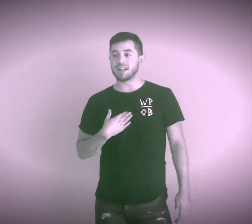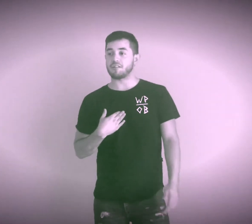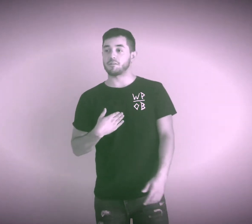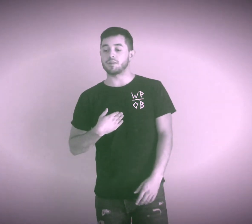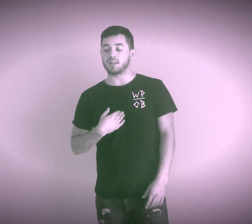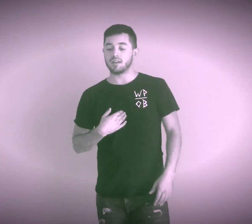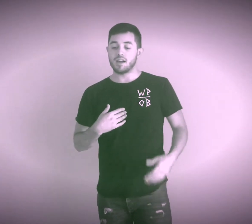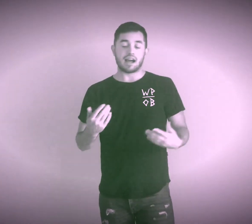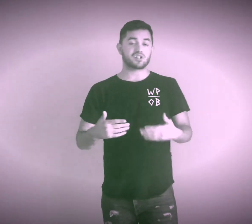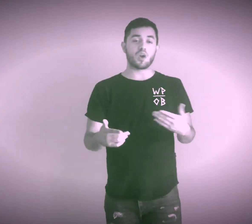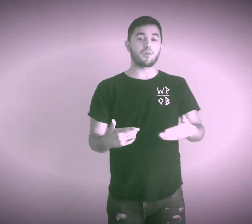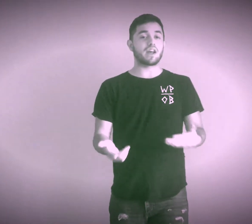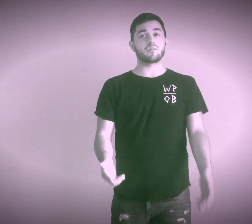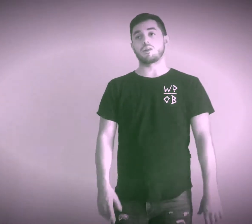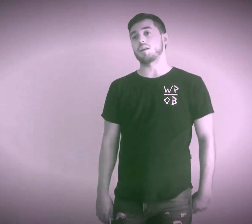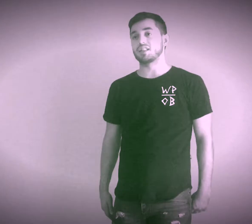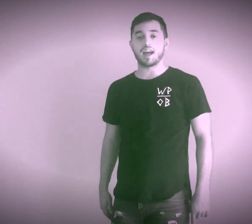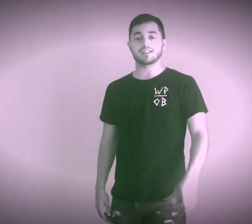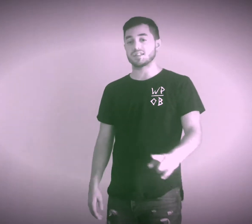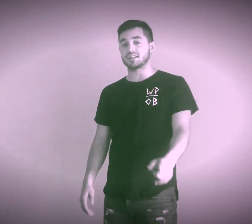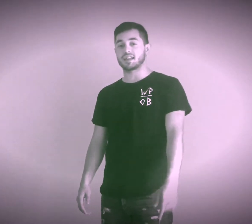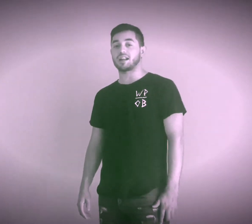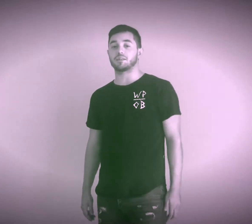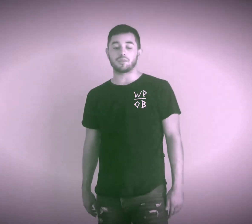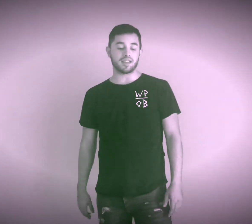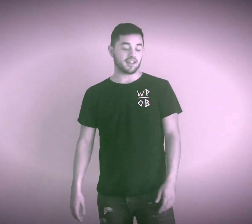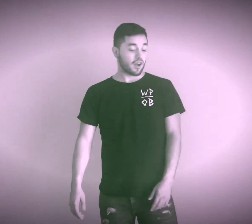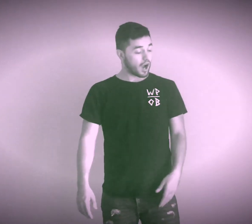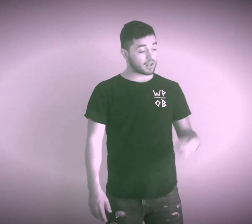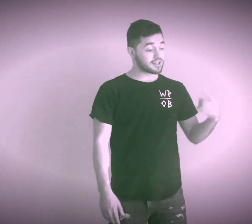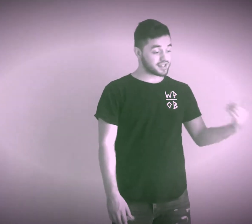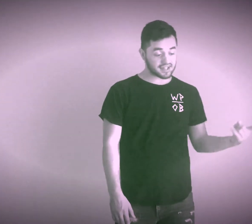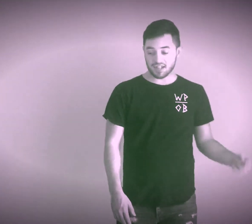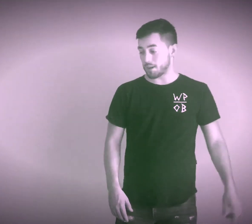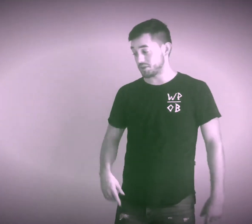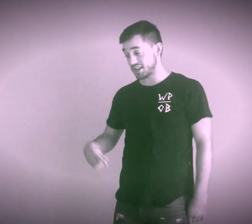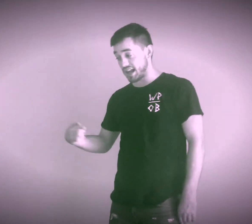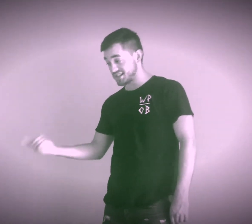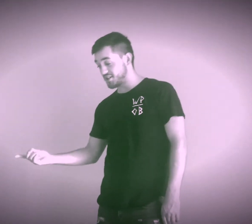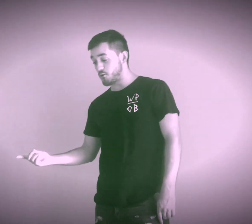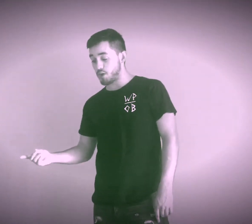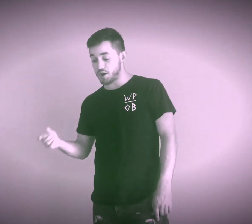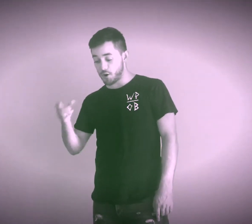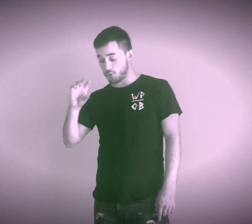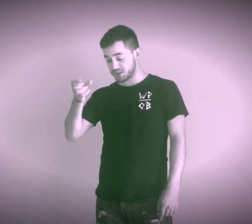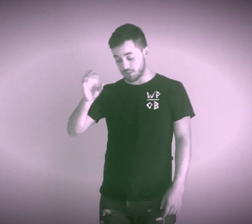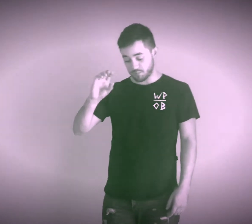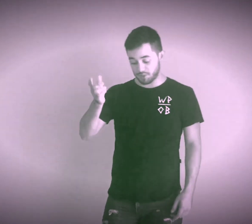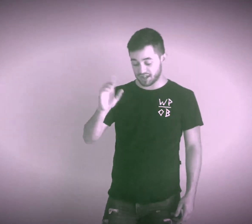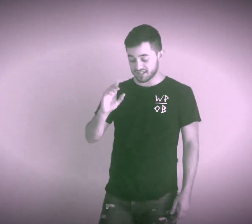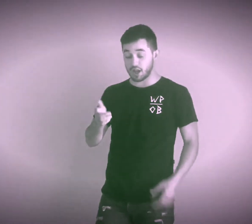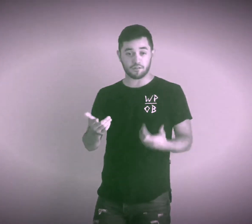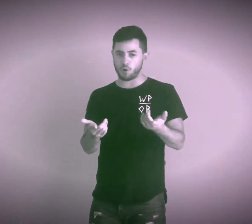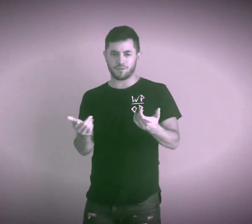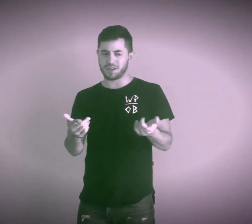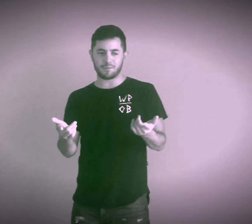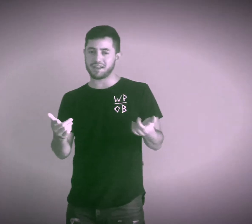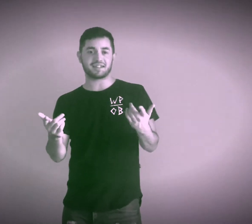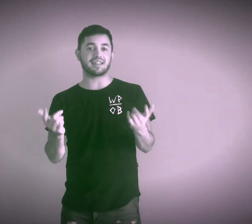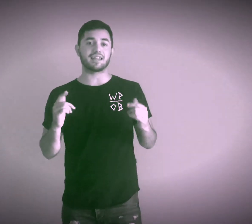maybe not for me I swear whenever I'm online, shit has got to me All I see is copycats and the weirdos Sipping pink stuff, go figure because they